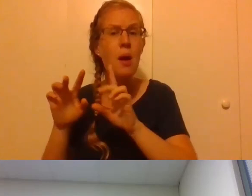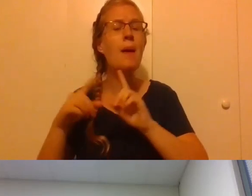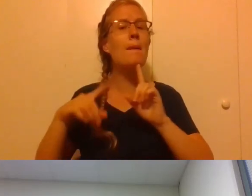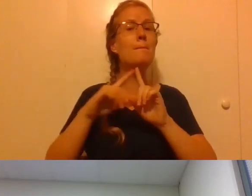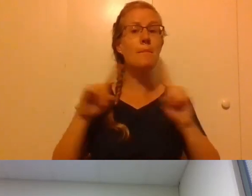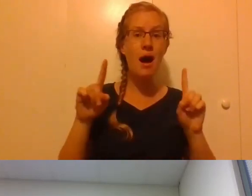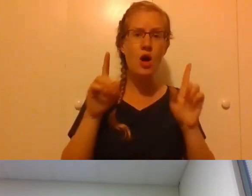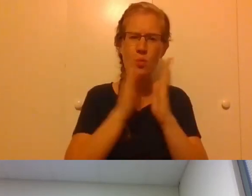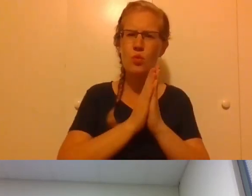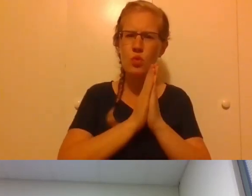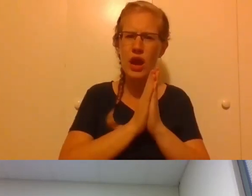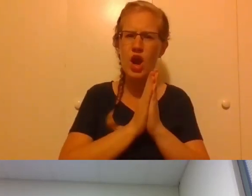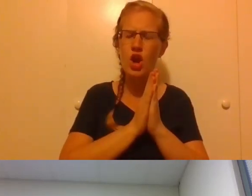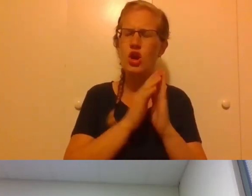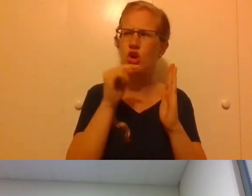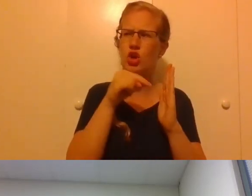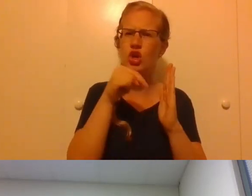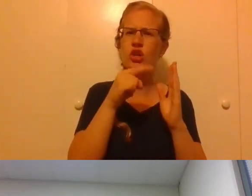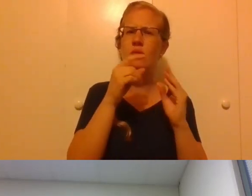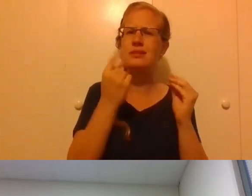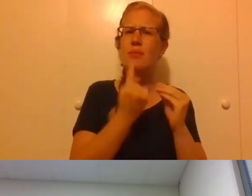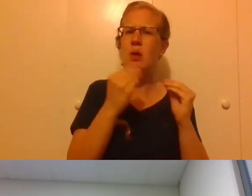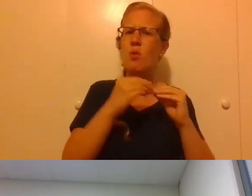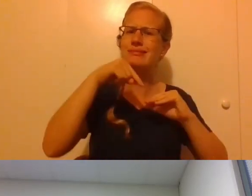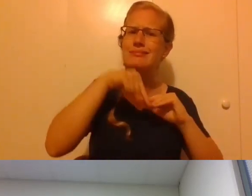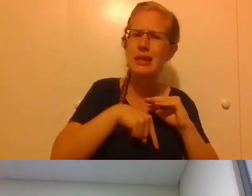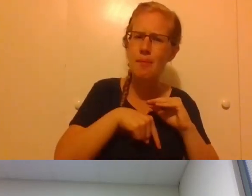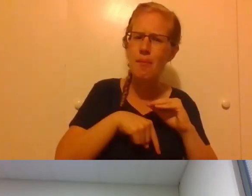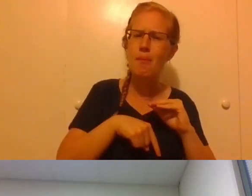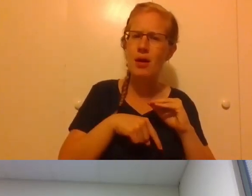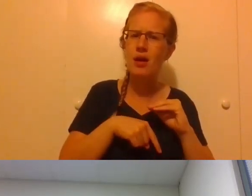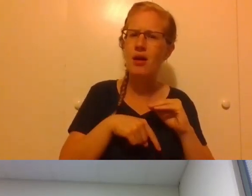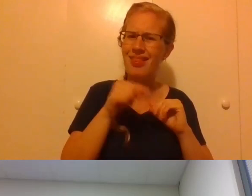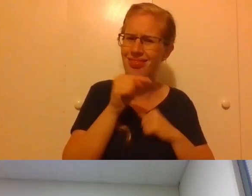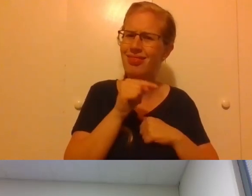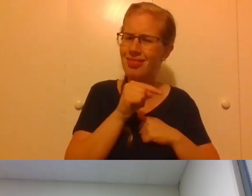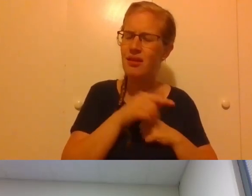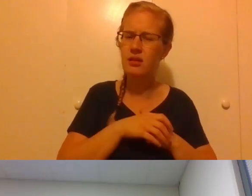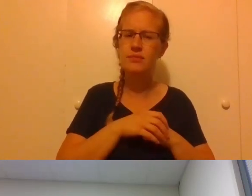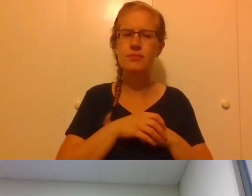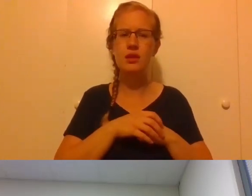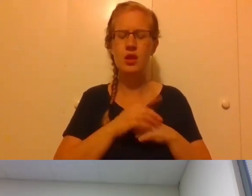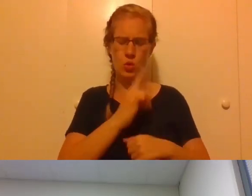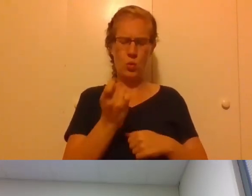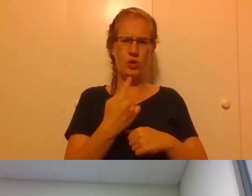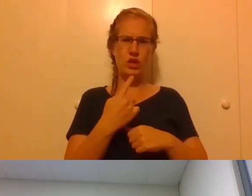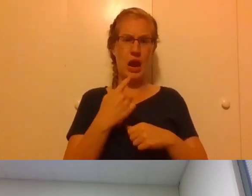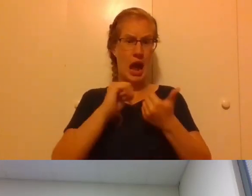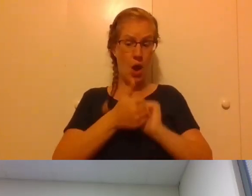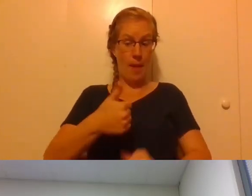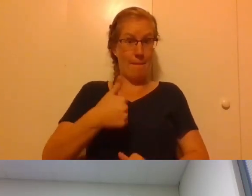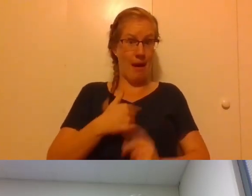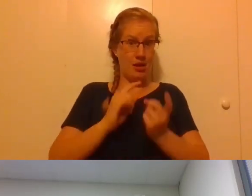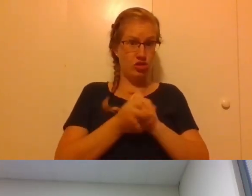when we come to prayer, there should be something deeper than that, that prayers. And part of it is to say, how am I changing?